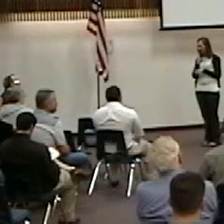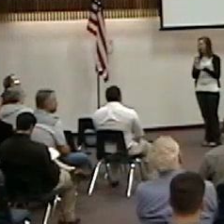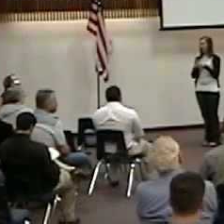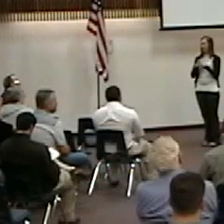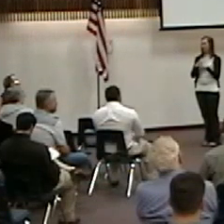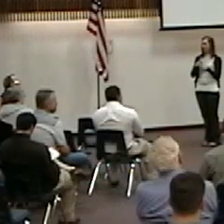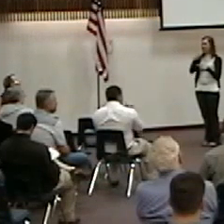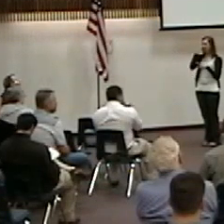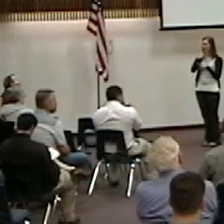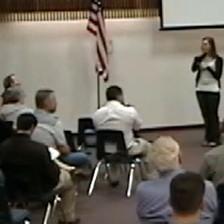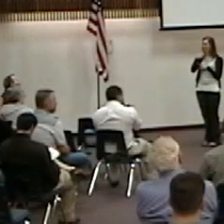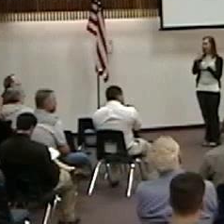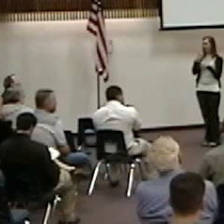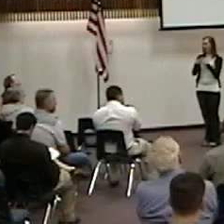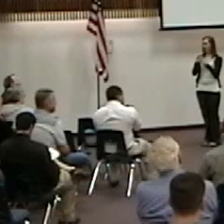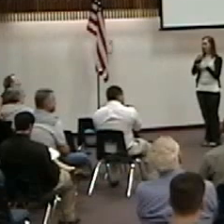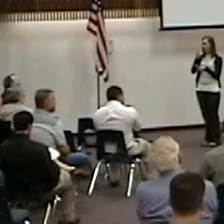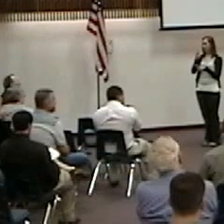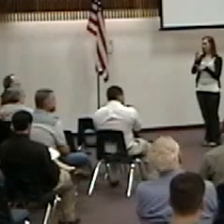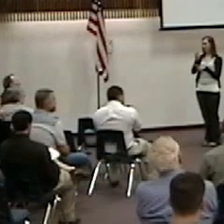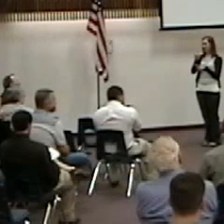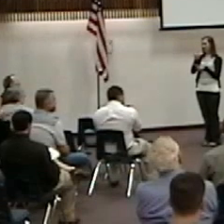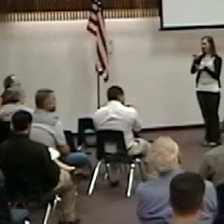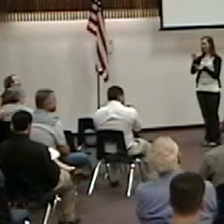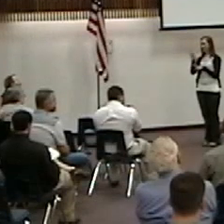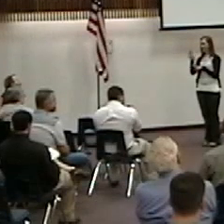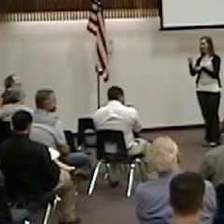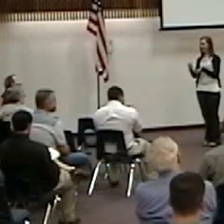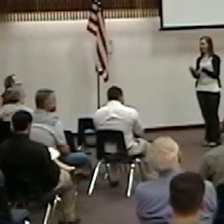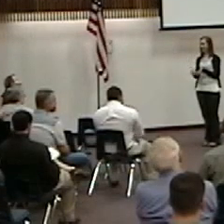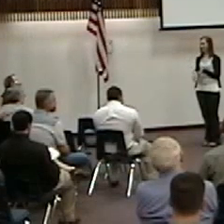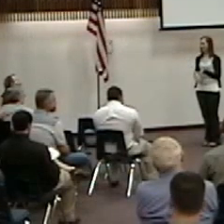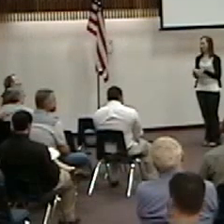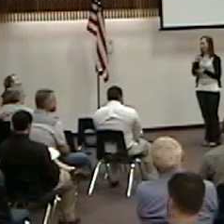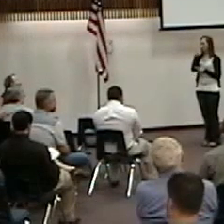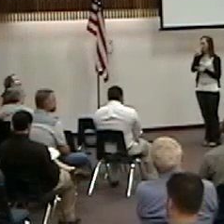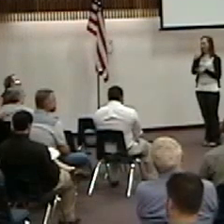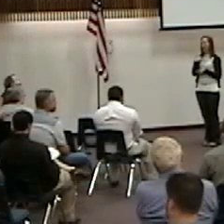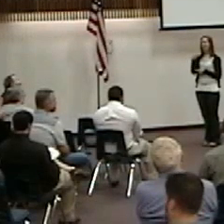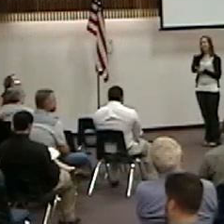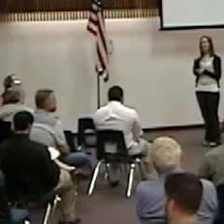And here I am thinking I got off the mission field. It's amazing.